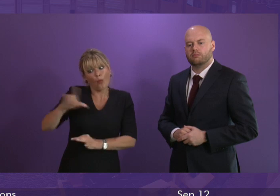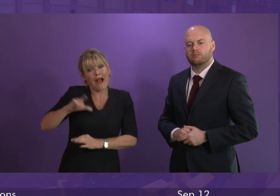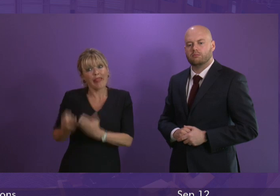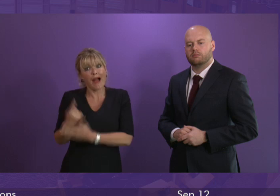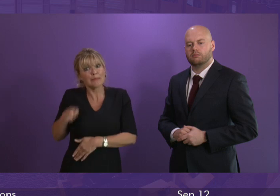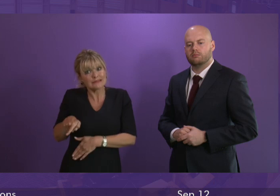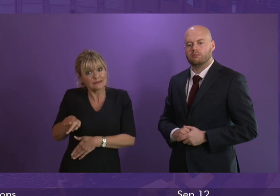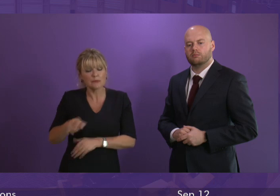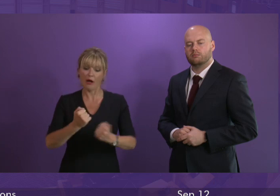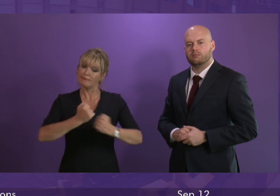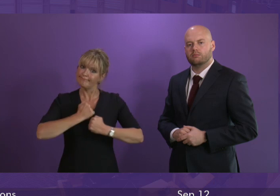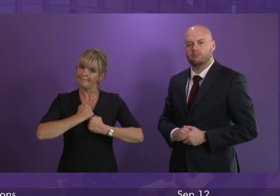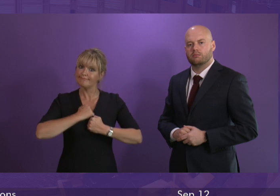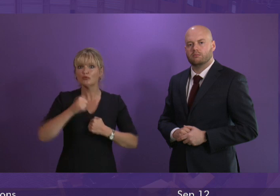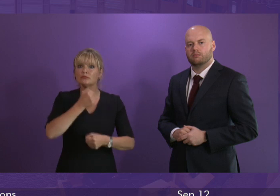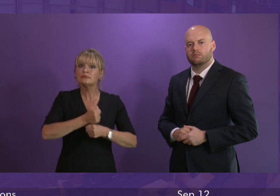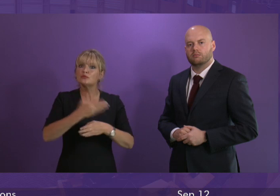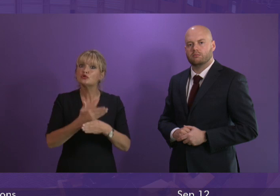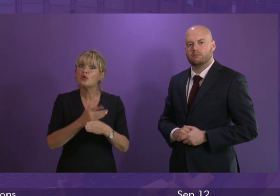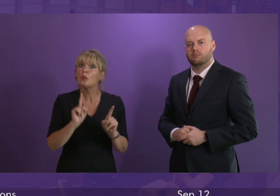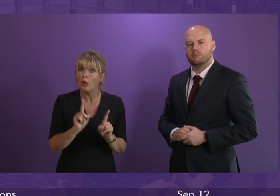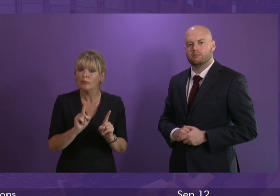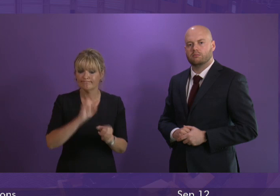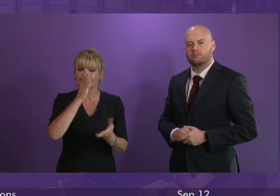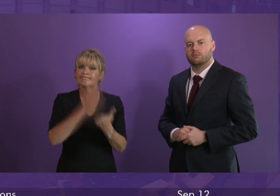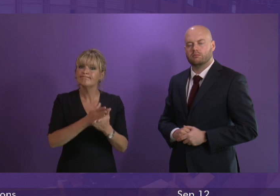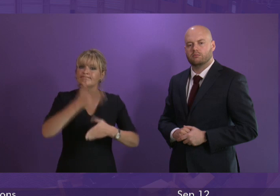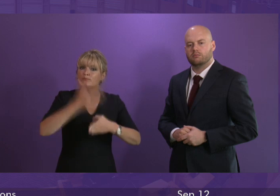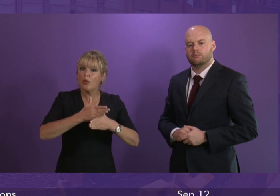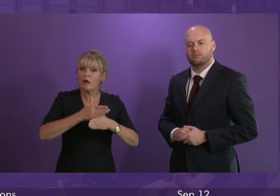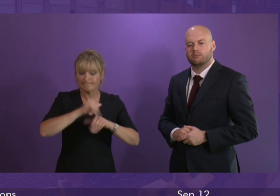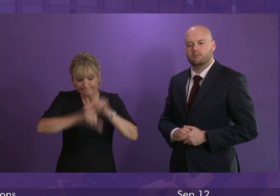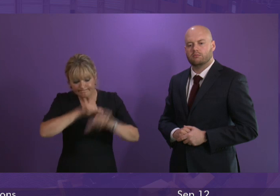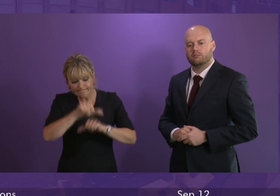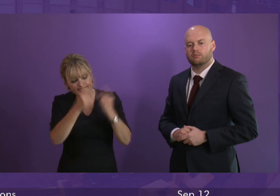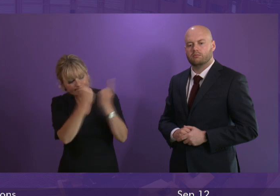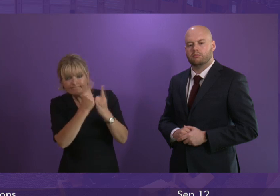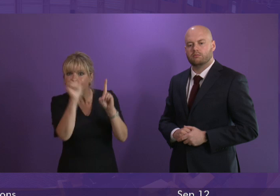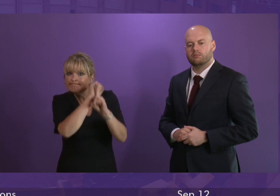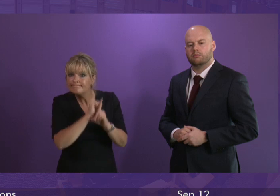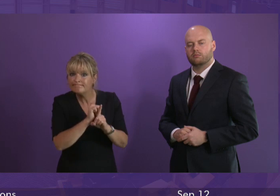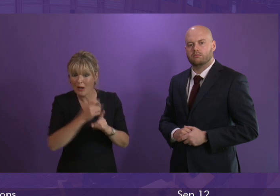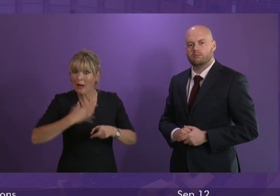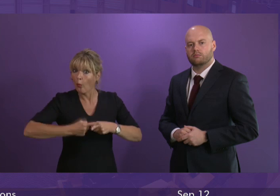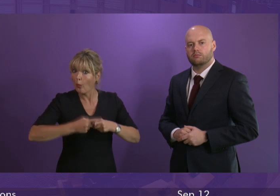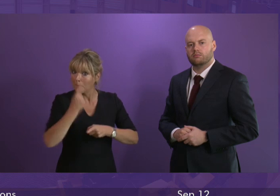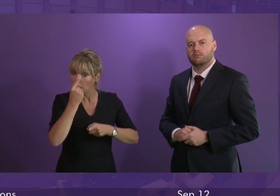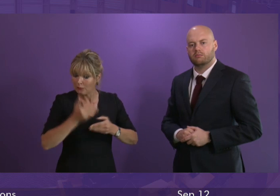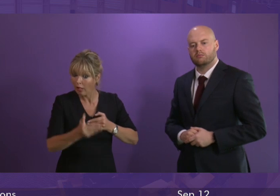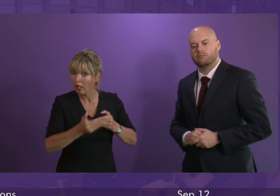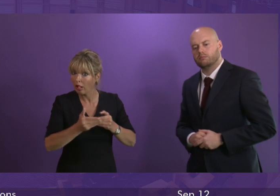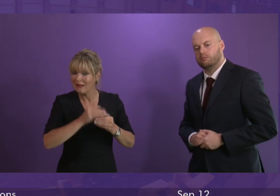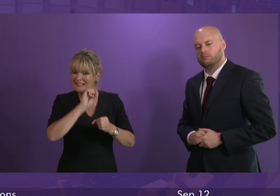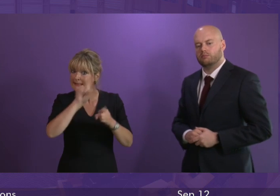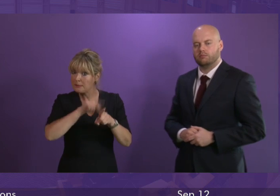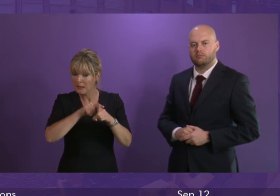that respect. Our job now is to make sure that the work is done to rectify that, that that work is done as quickly as possible, that it is